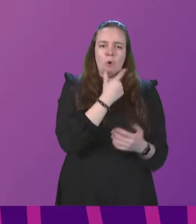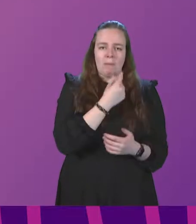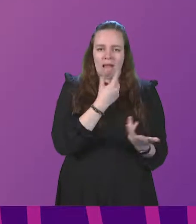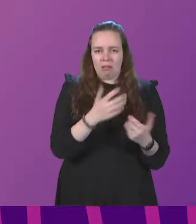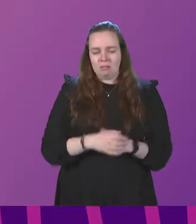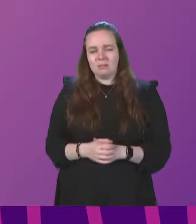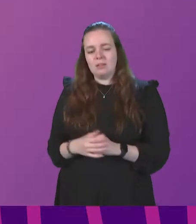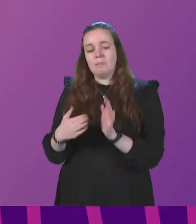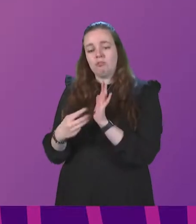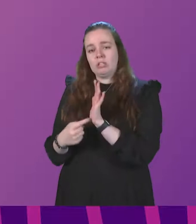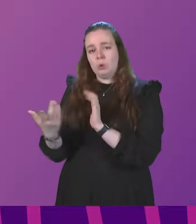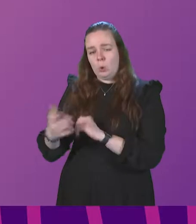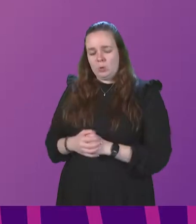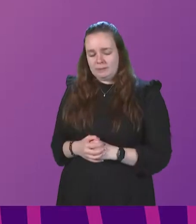Todd.